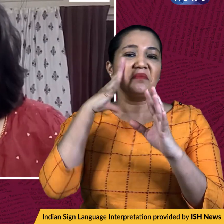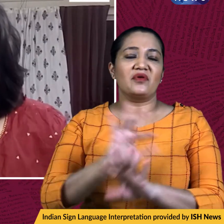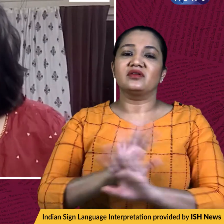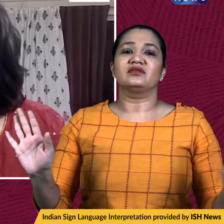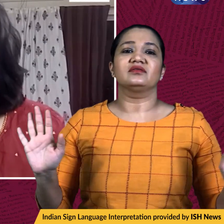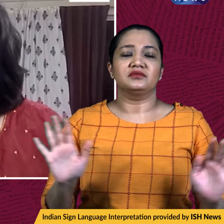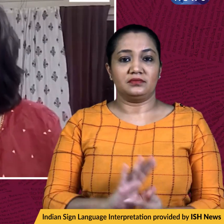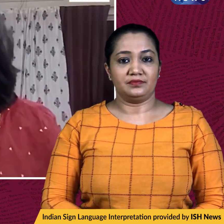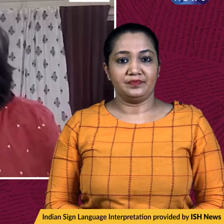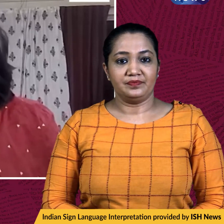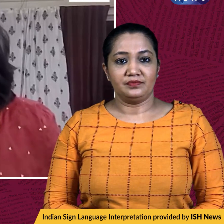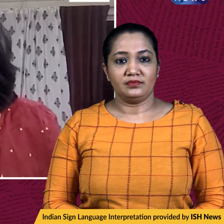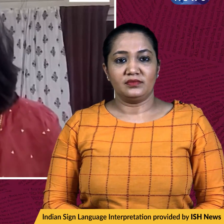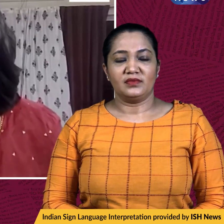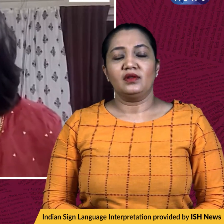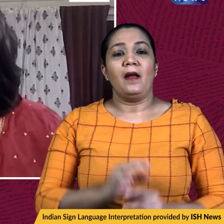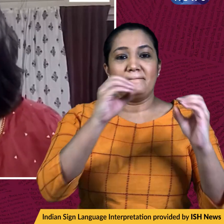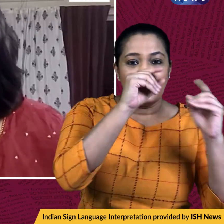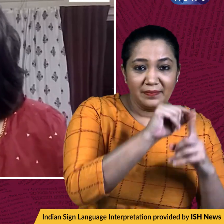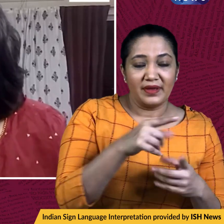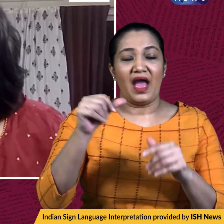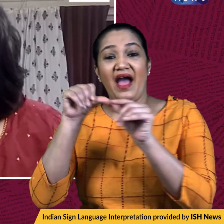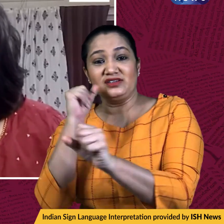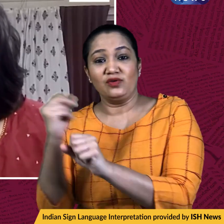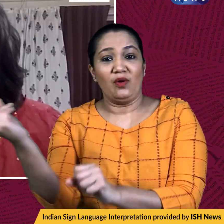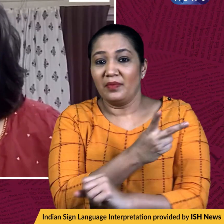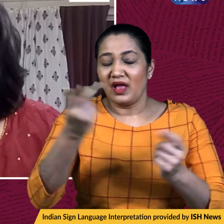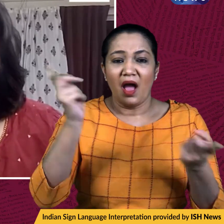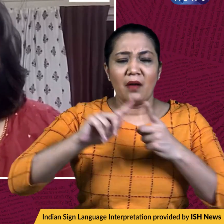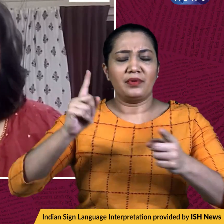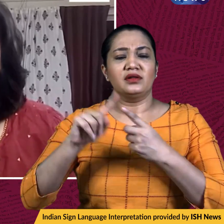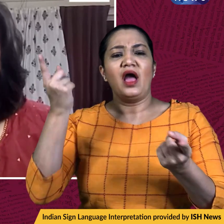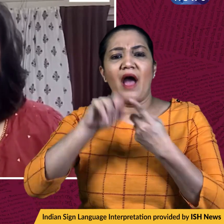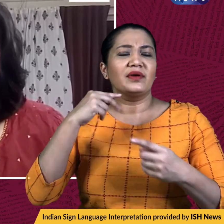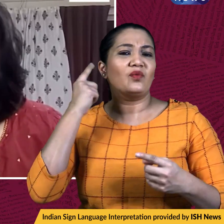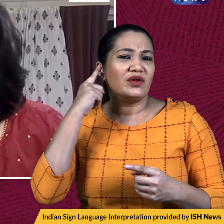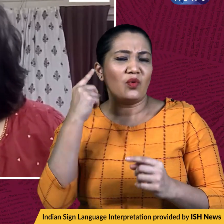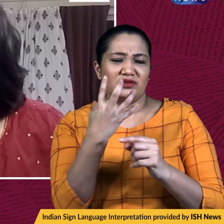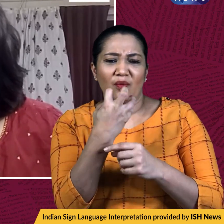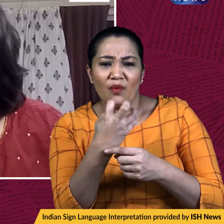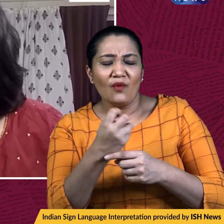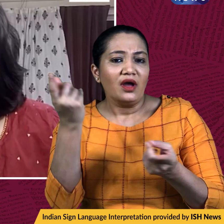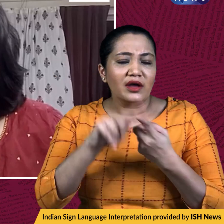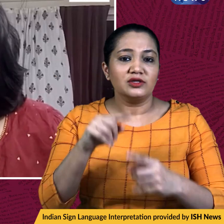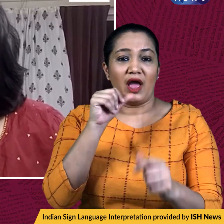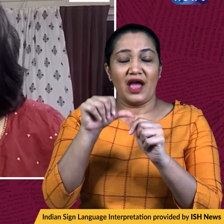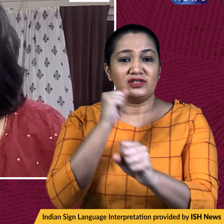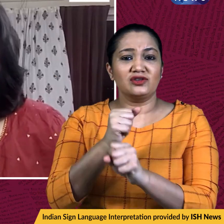Now, there's been a tiff between Bharat Paye and Ashneer Grover ever since an audio clip emerged in which Mr. Grover was